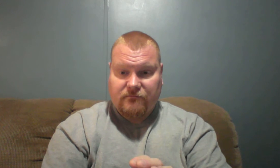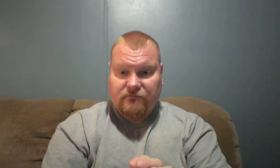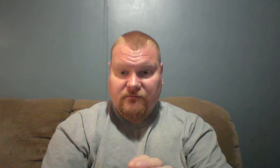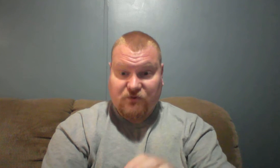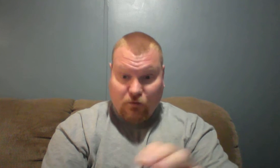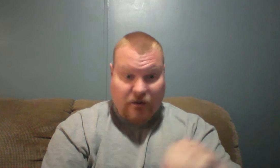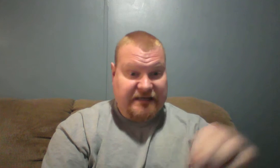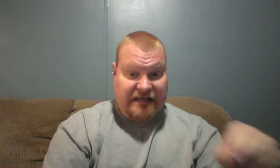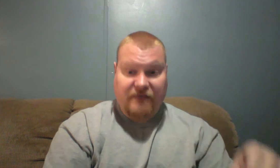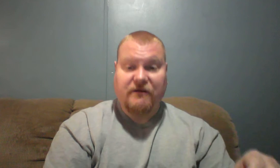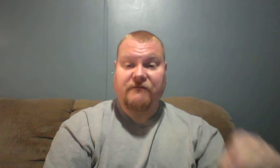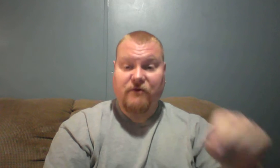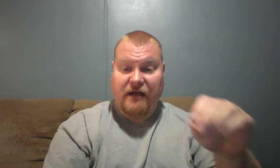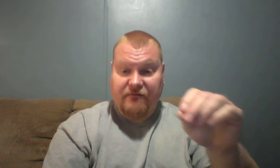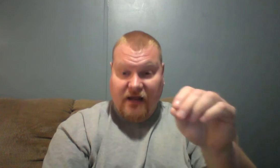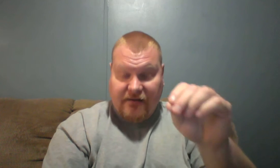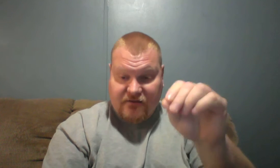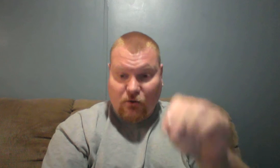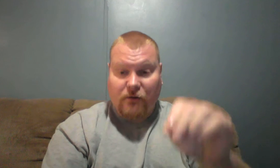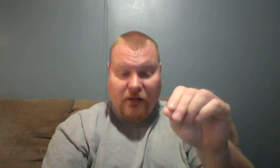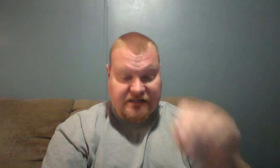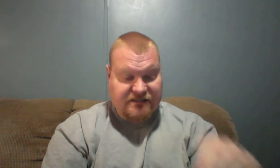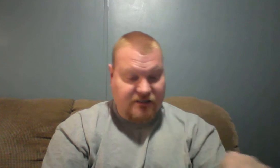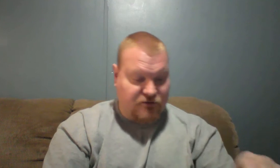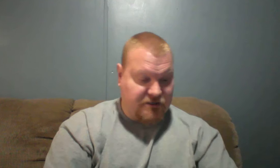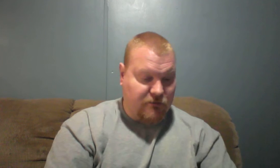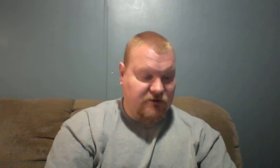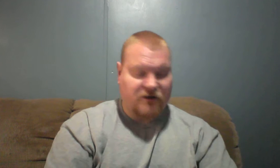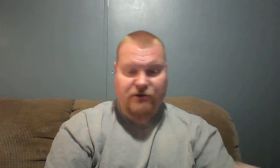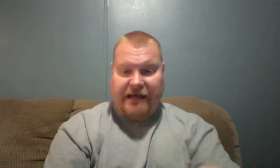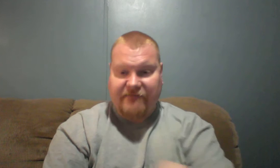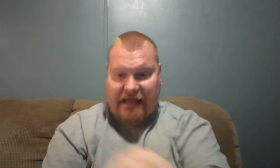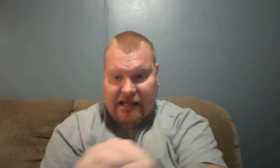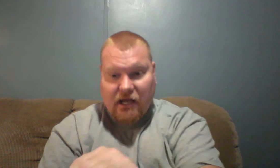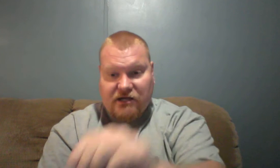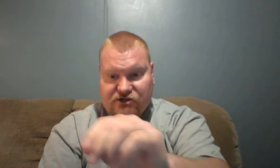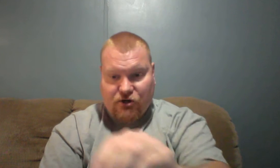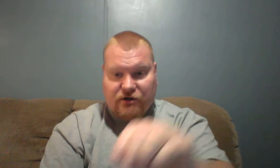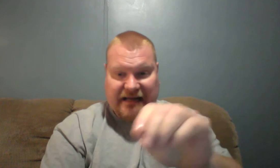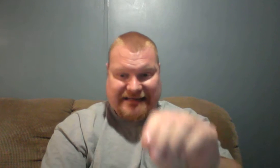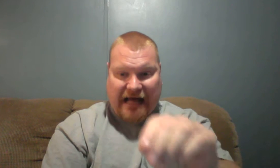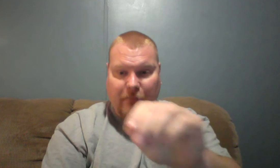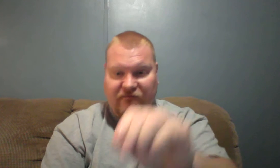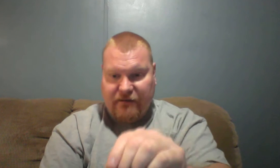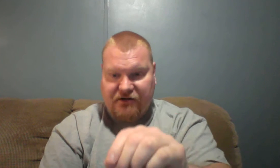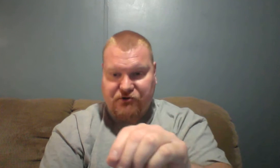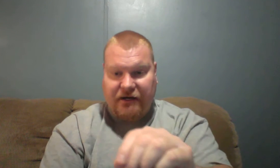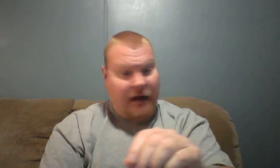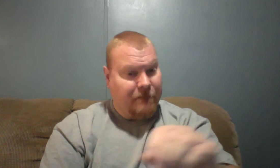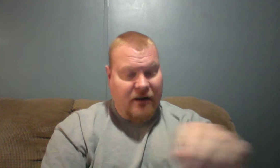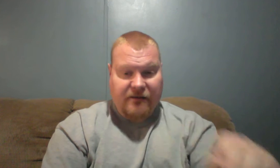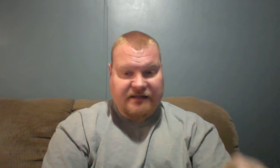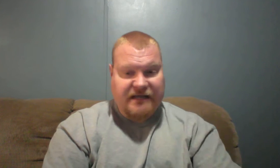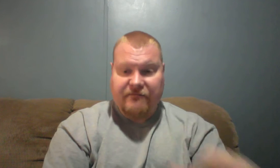What's one way to get, if the Lord places it on someone's heart to have a certain type of ministry, maybe that's even